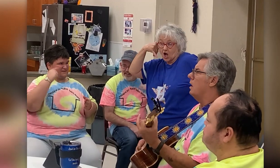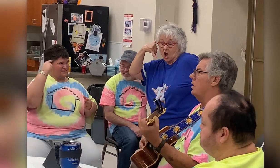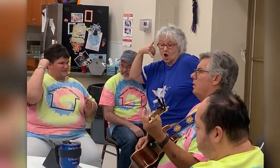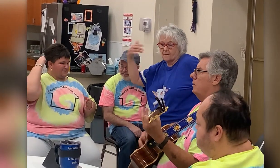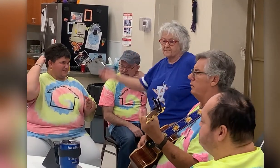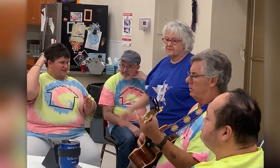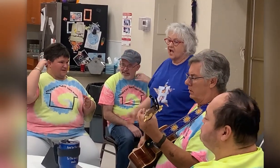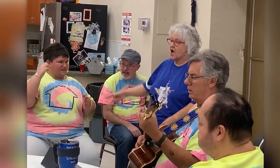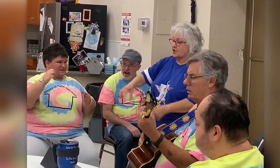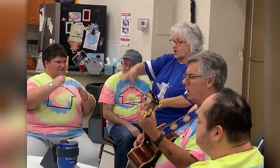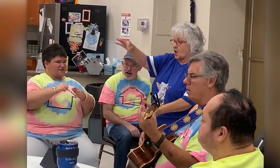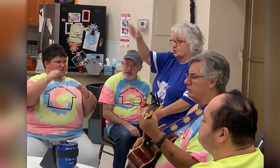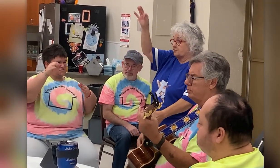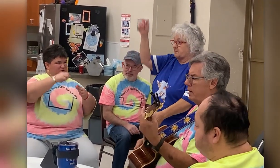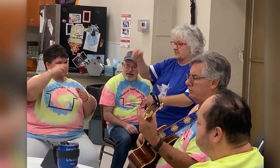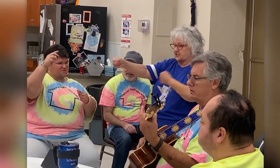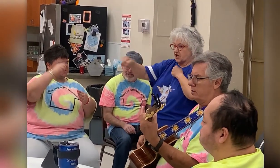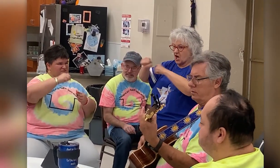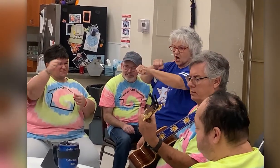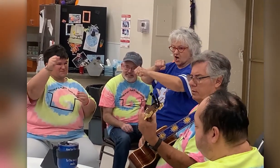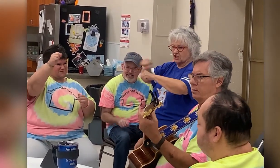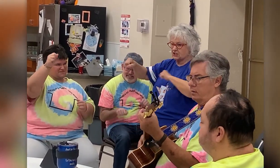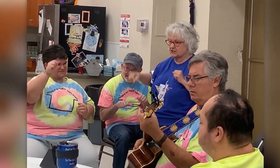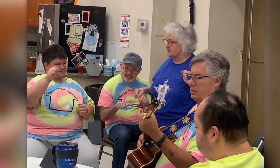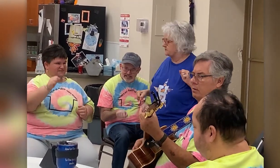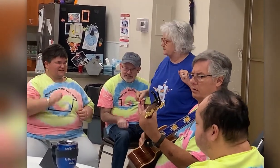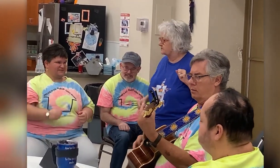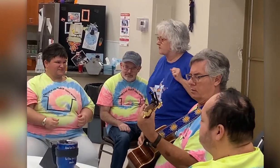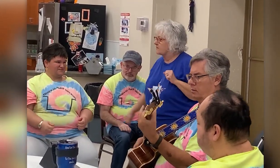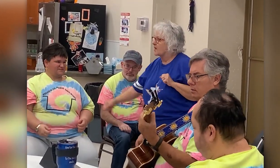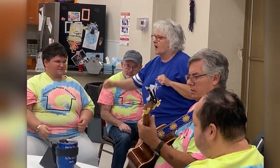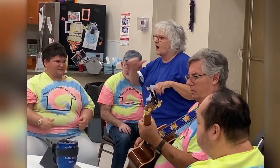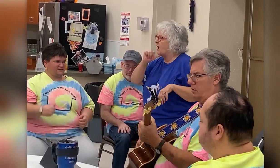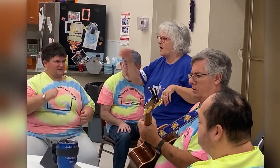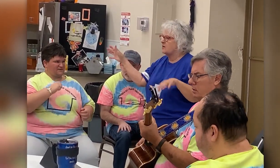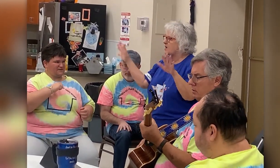call? Ghostbusters! Ghostbusters! Ghostbusters!